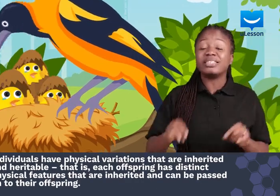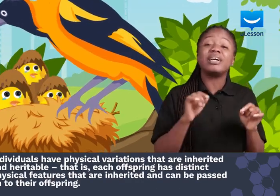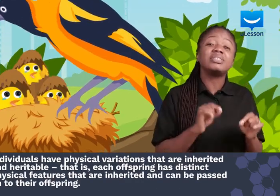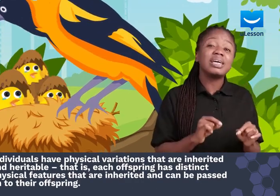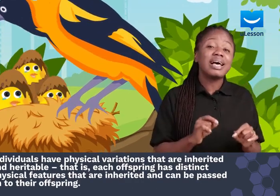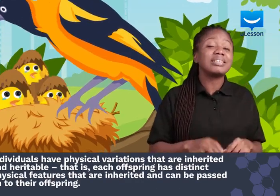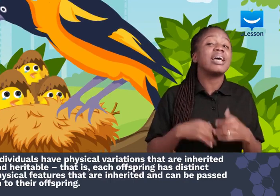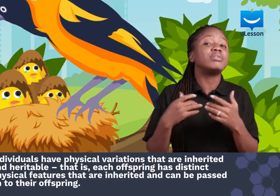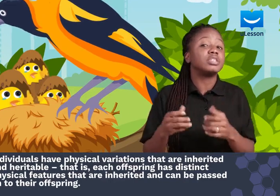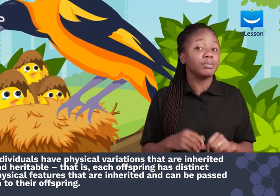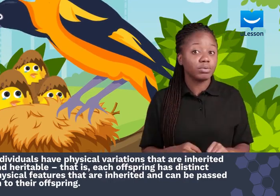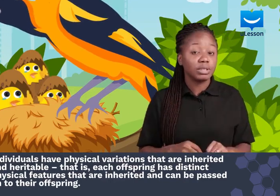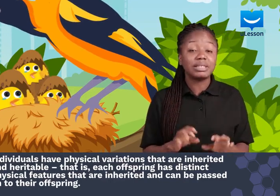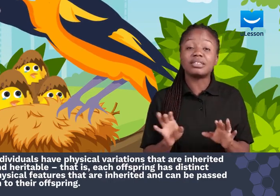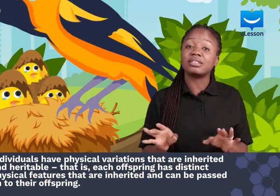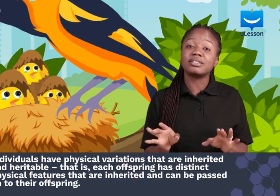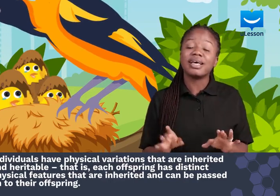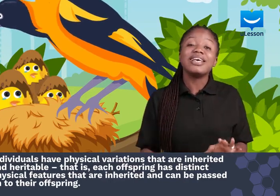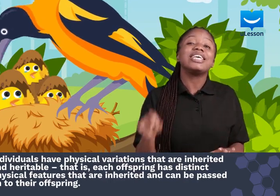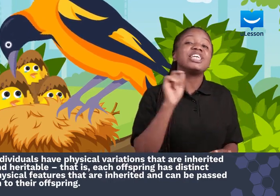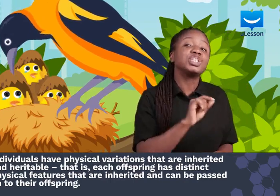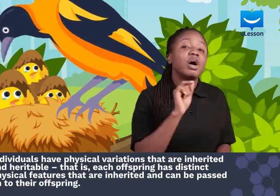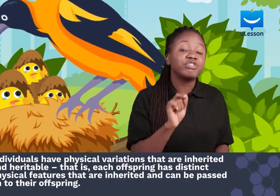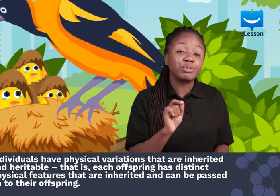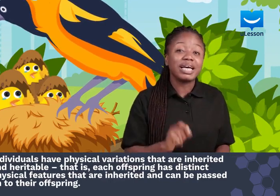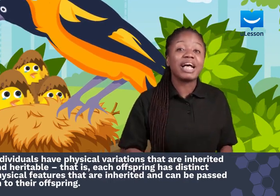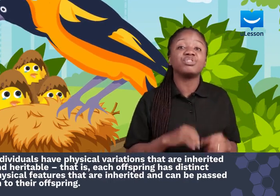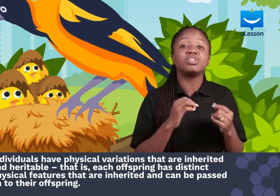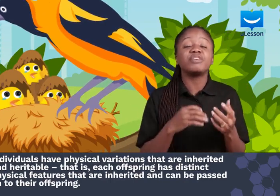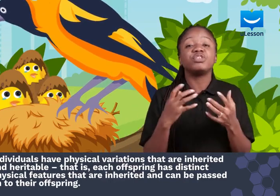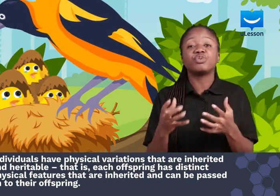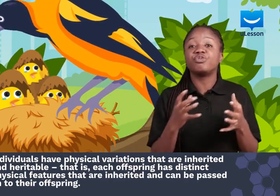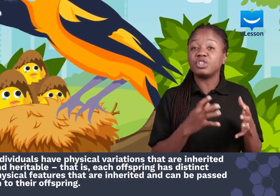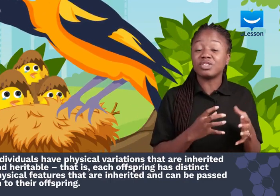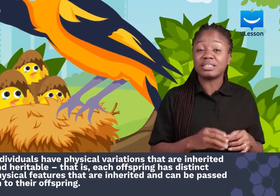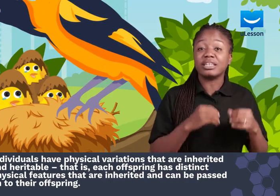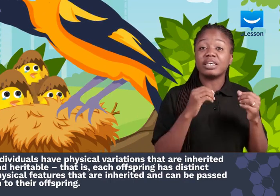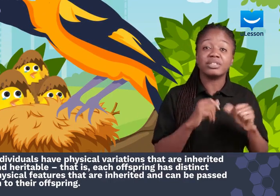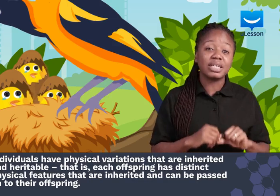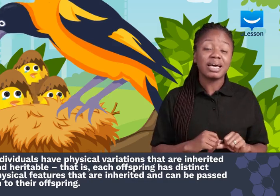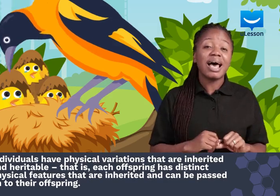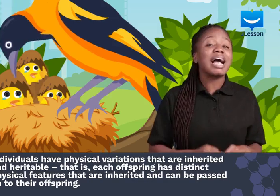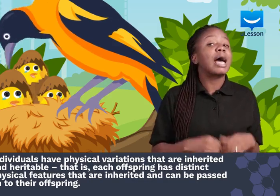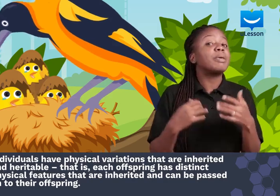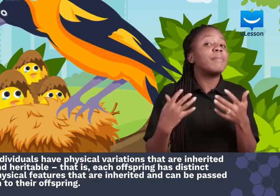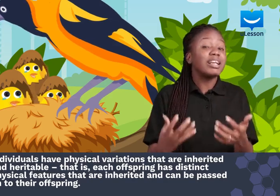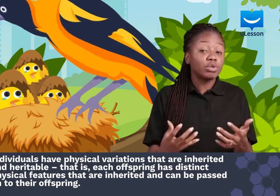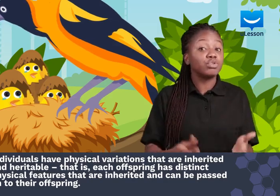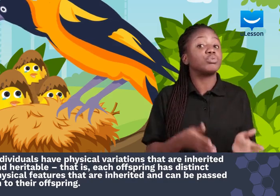inherited and heritable. That is, each offspring has unique physical features that are inherited and can be passed on to